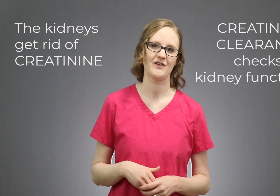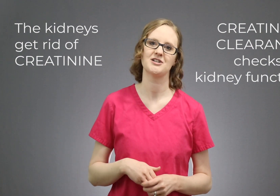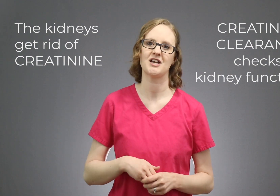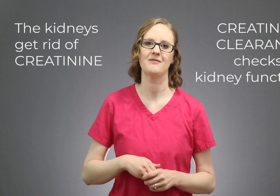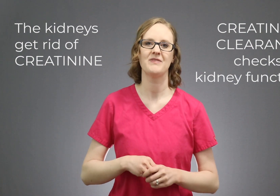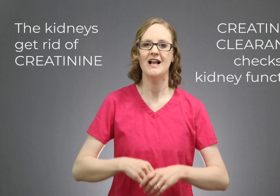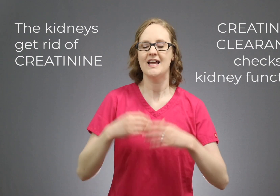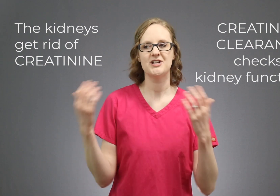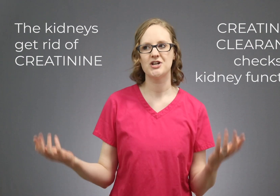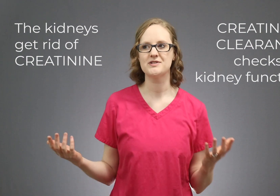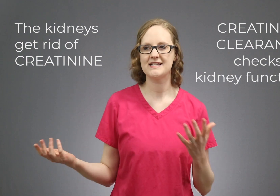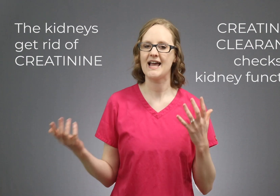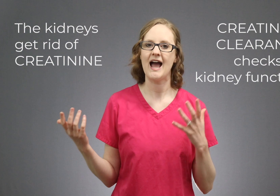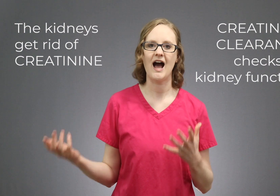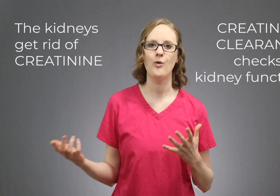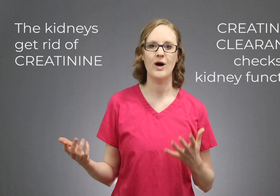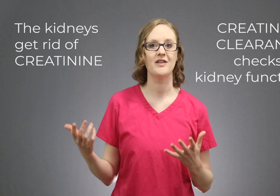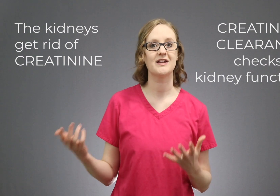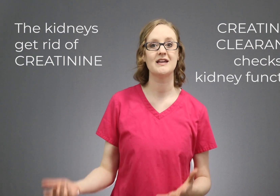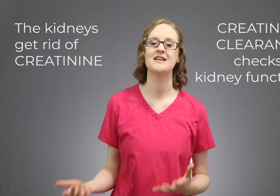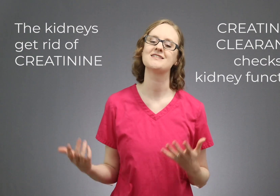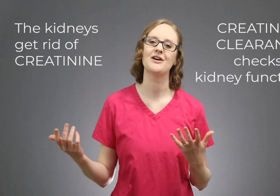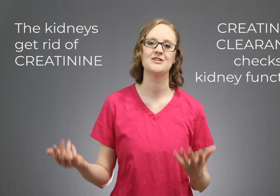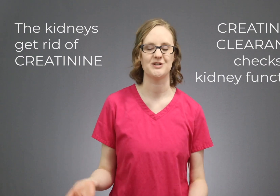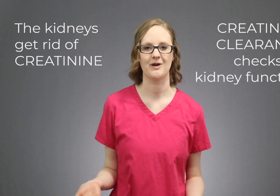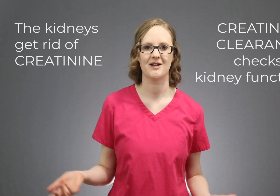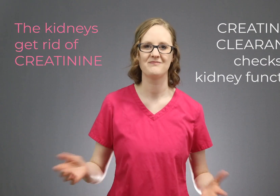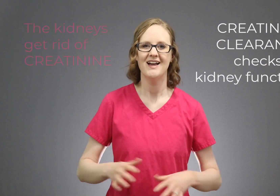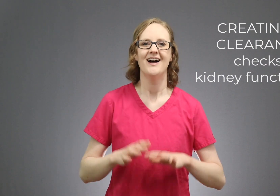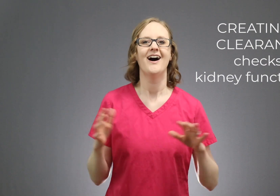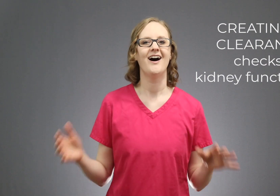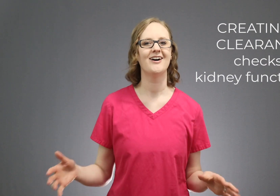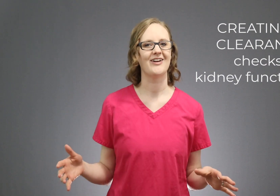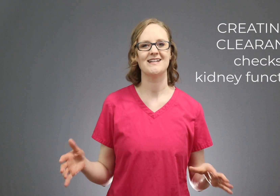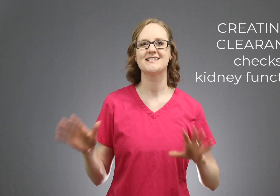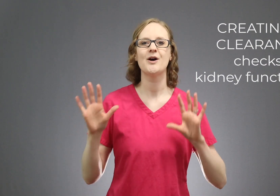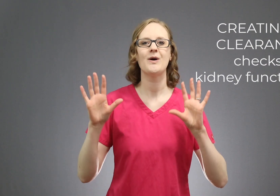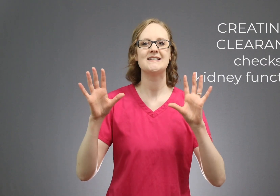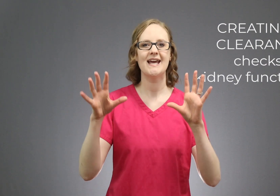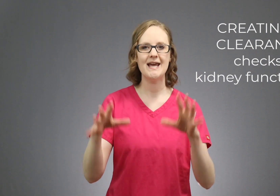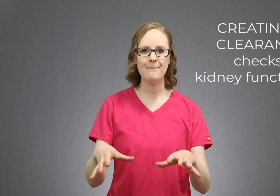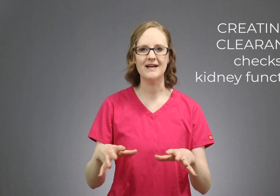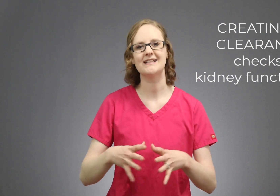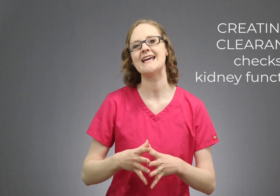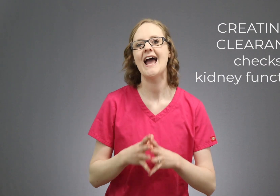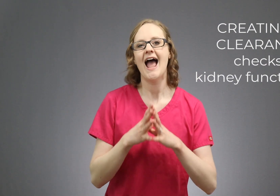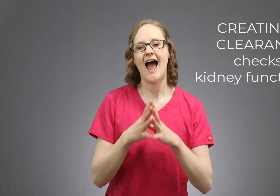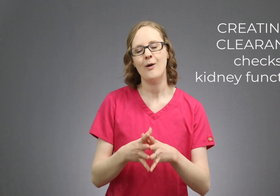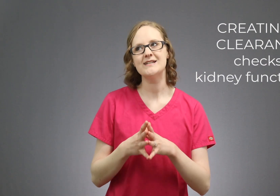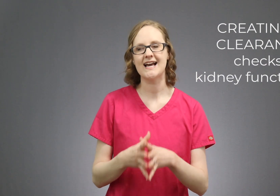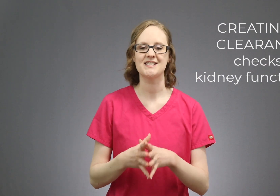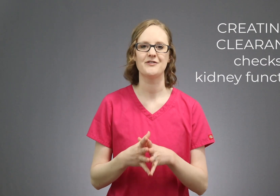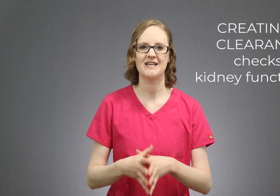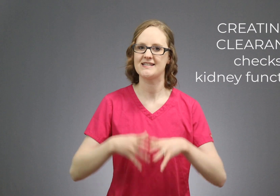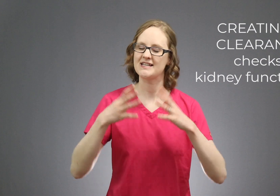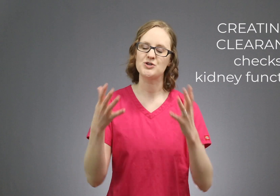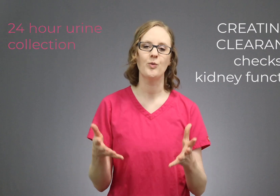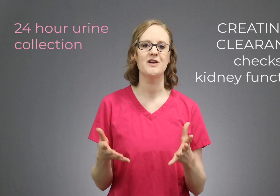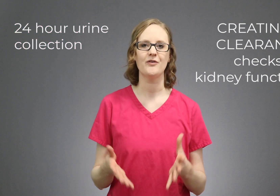function. It shows us how well the kidneys are doing. So typically, how we test for this is a 24